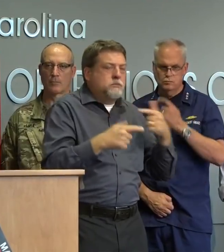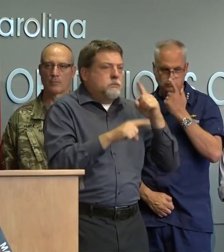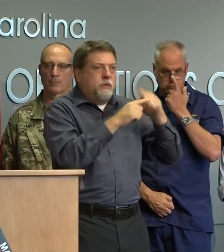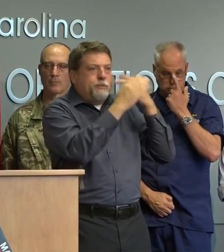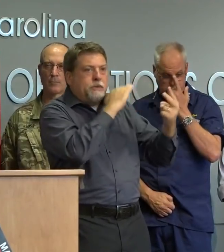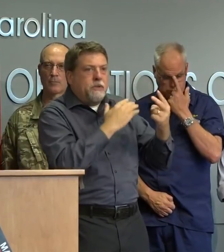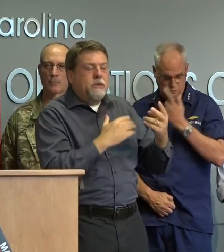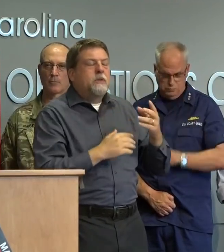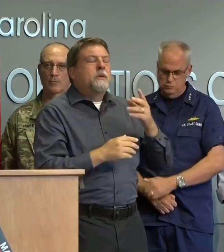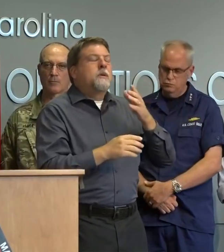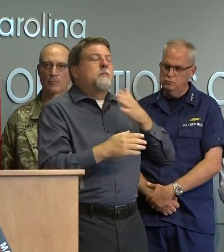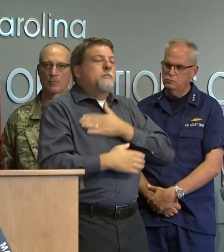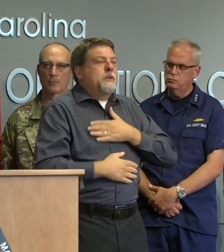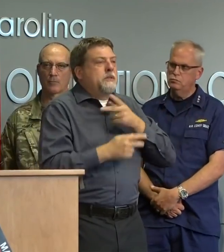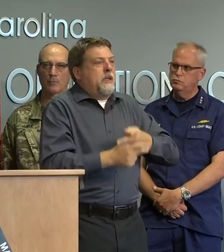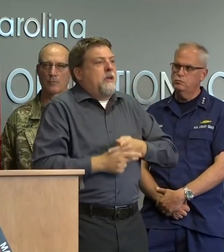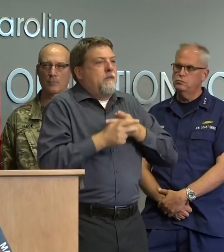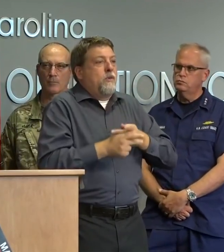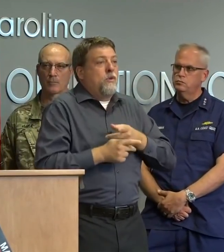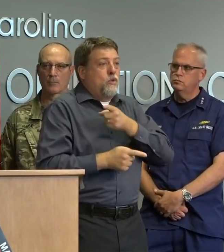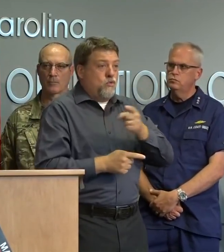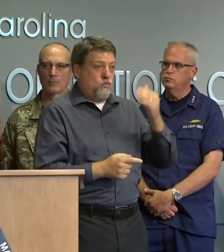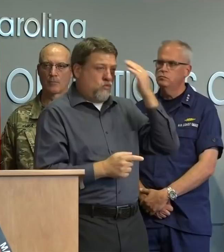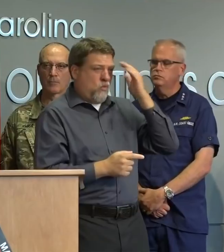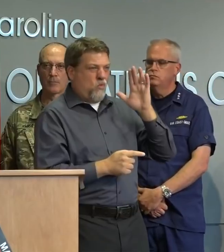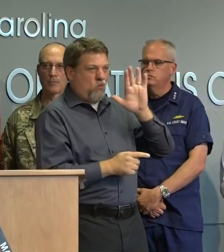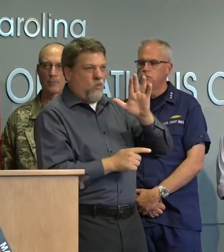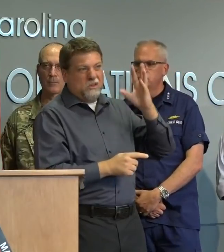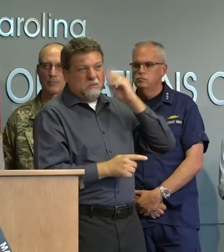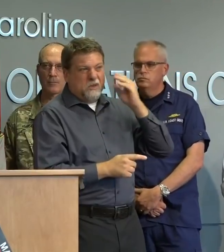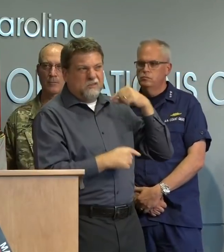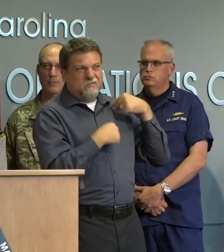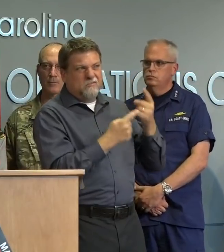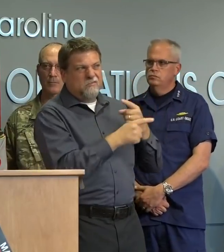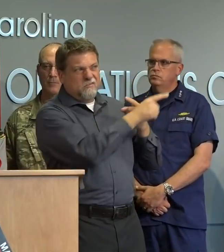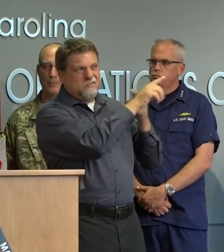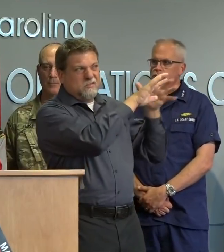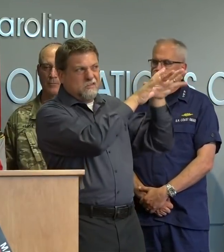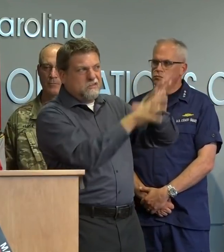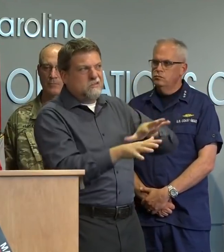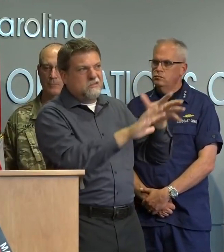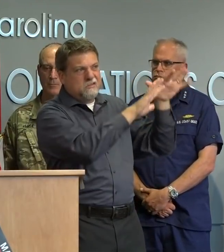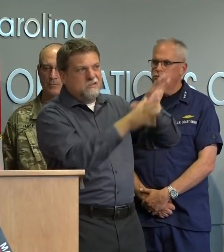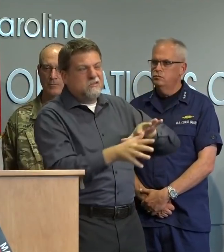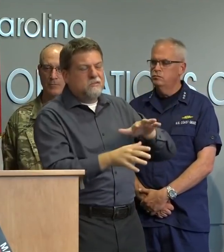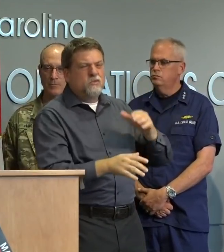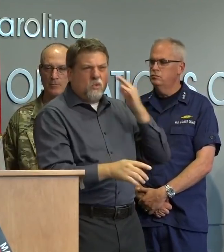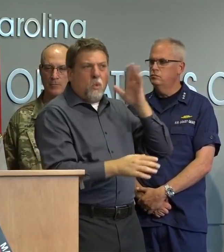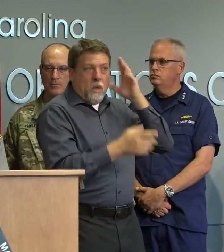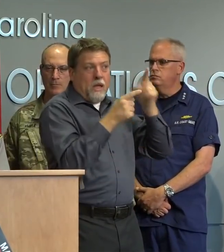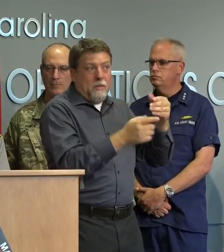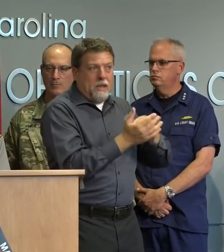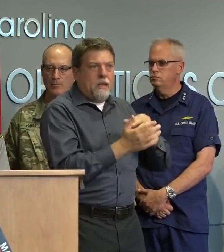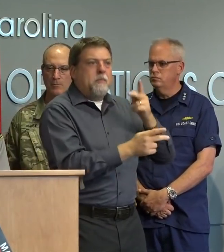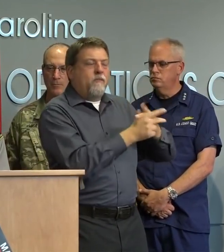cautious in moving through areas that have been prone to the to that uh in the past that concludes my update